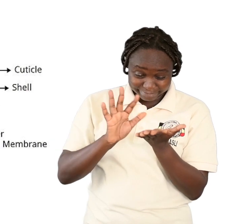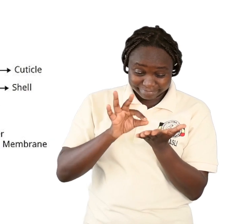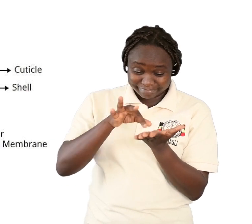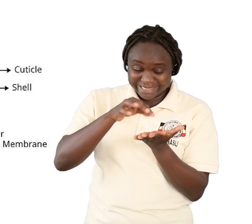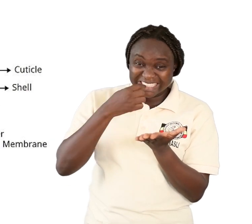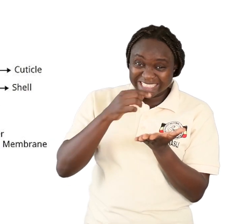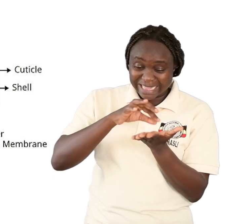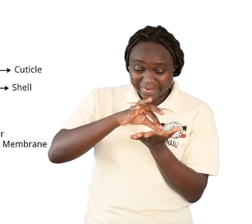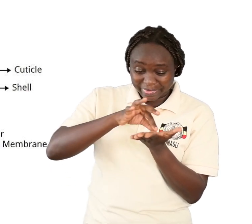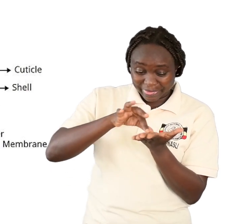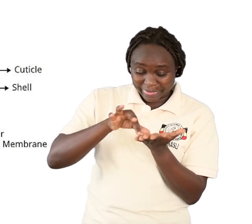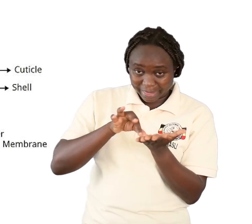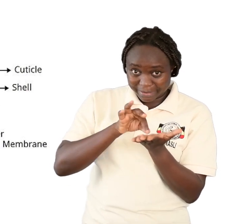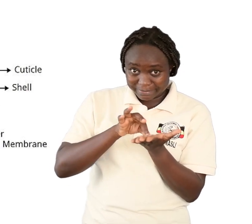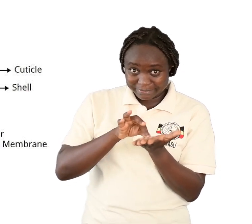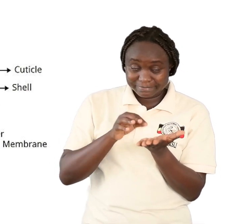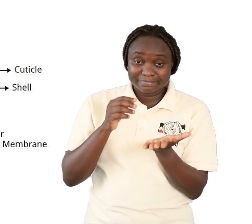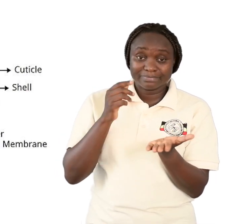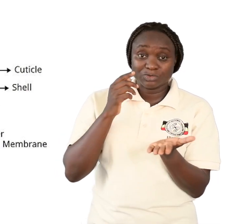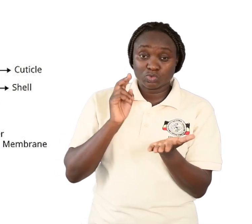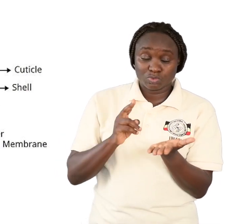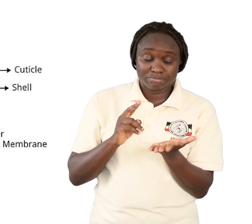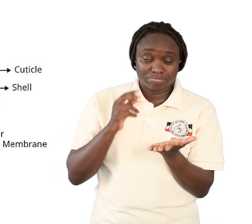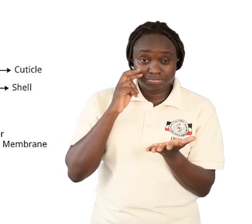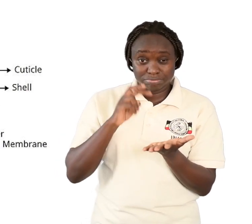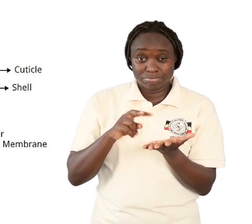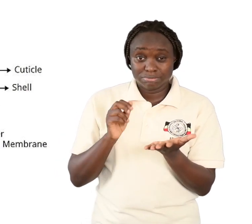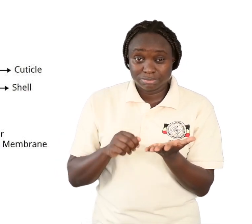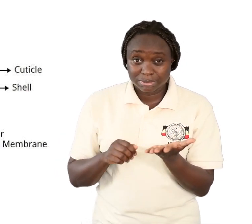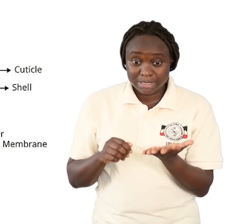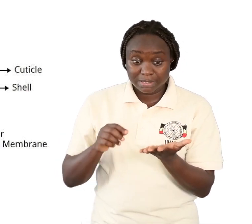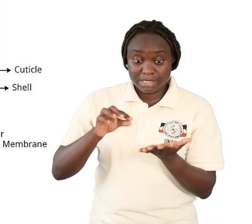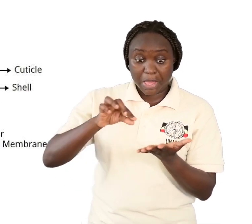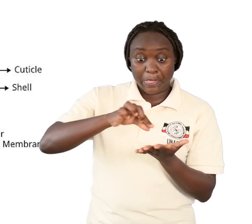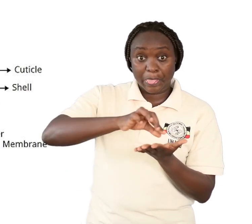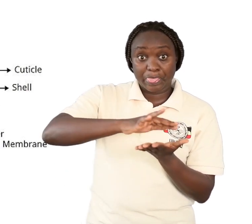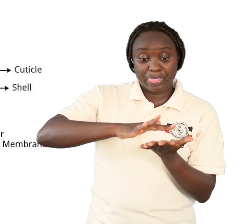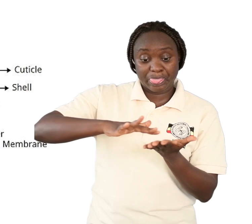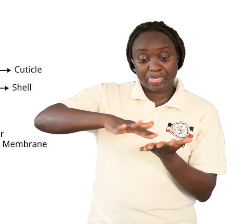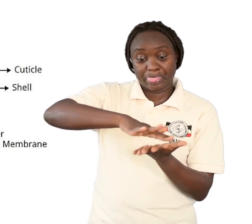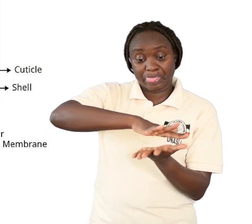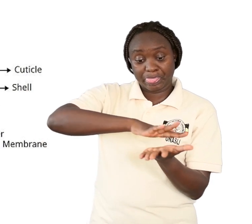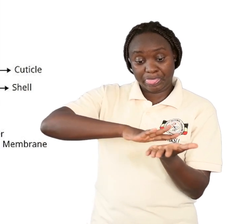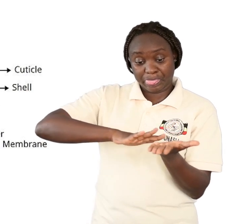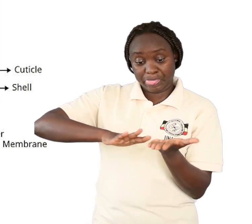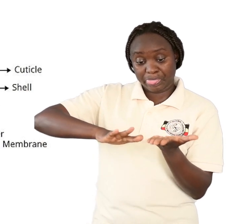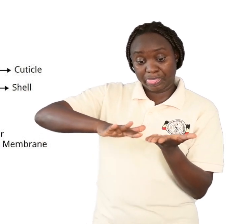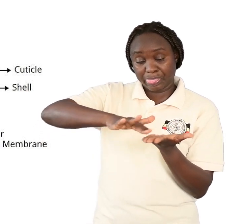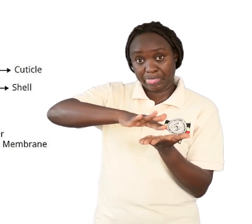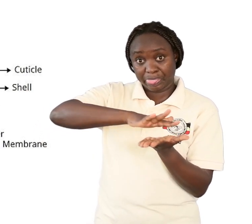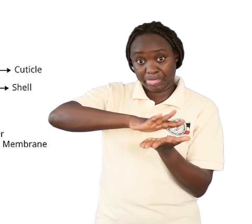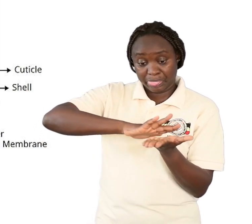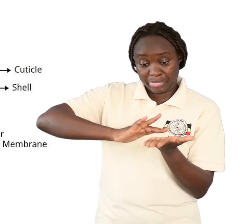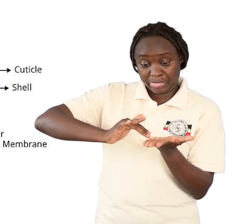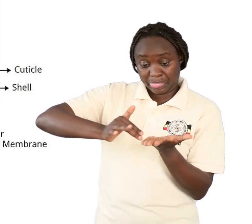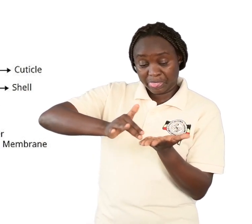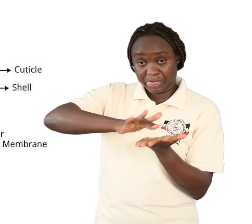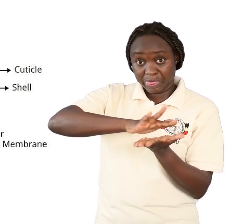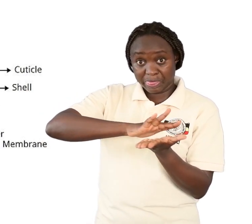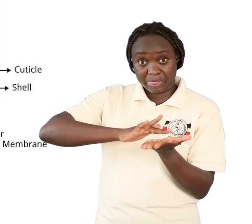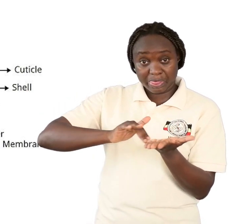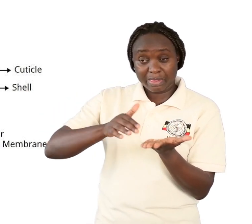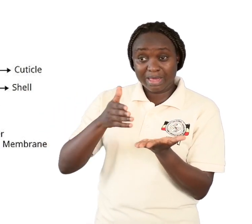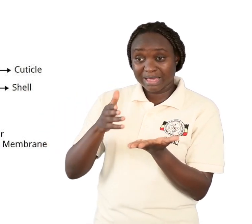You should have also been able to see a big layer that's next to the thin outer layer.